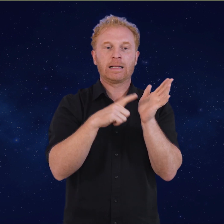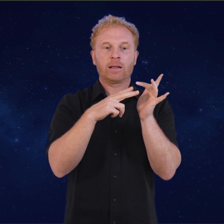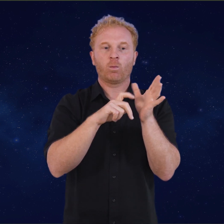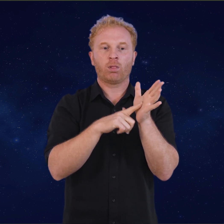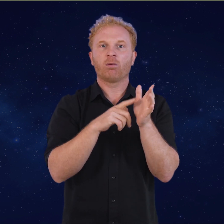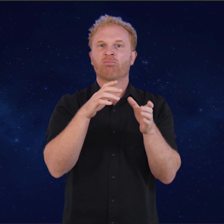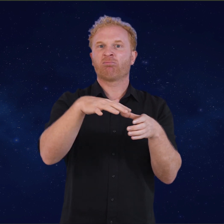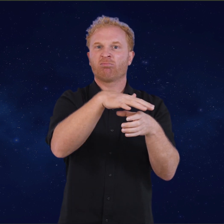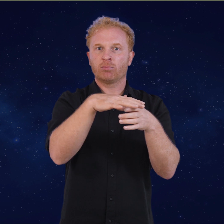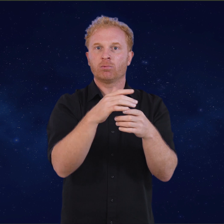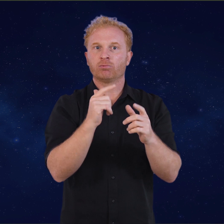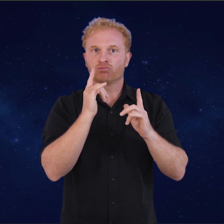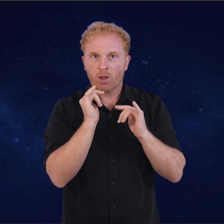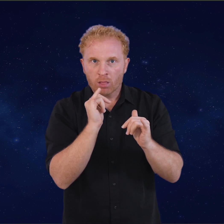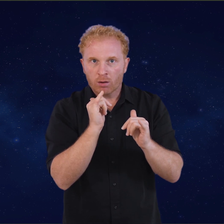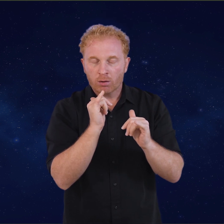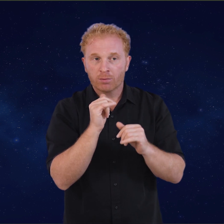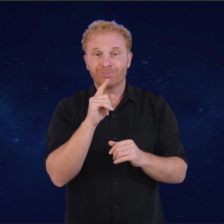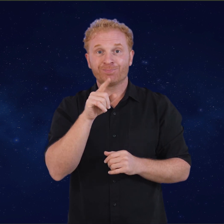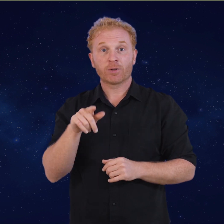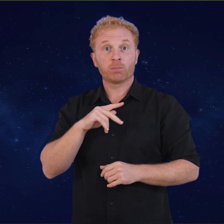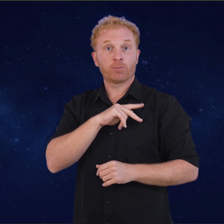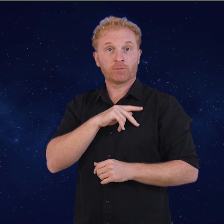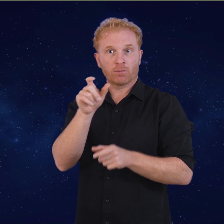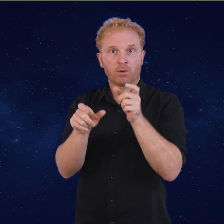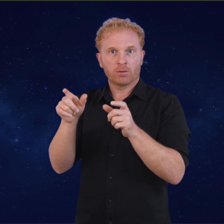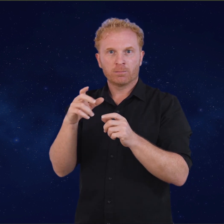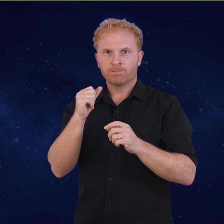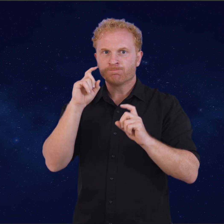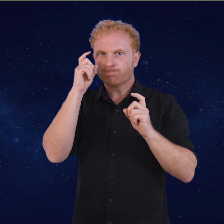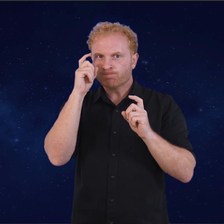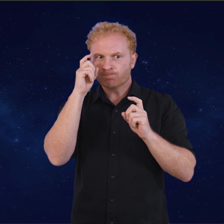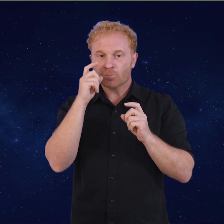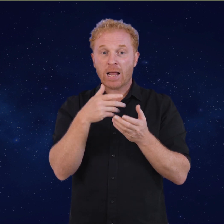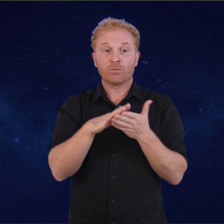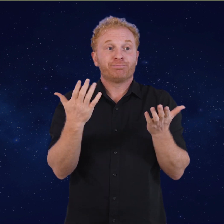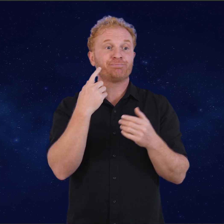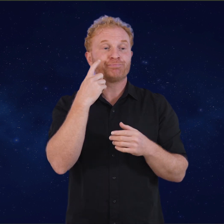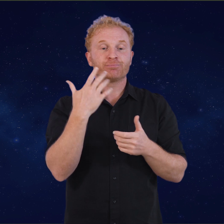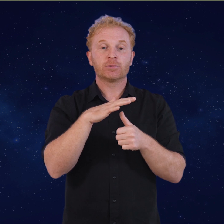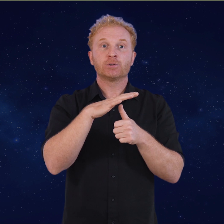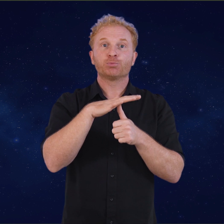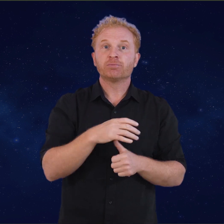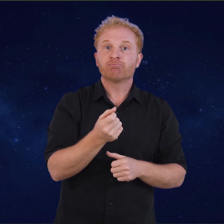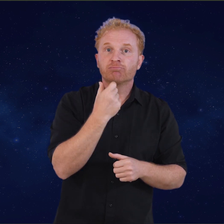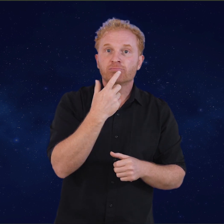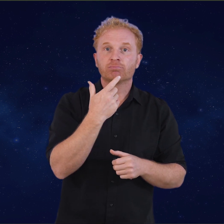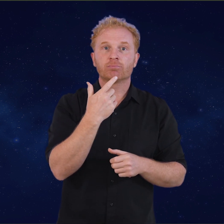that similar to how antidepressants have been treated, people could be given psychedelics without therapy alongside it.